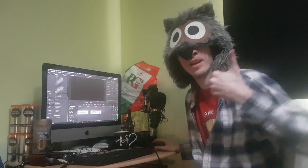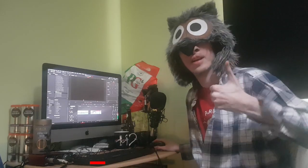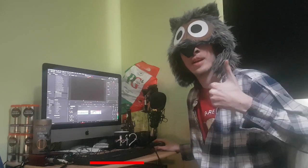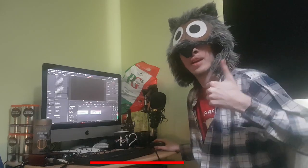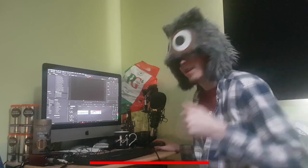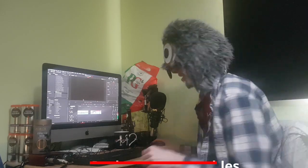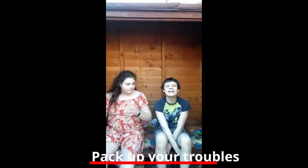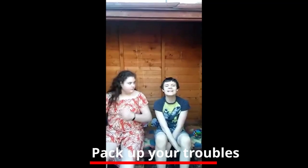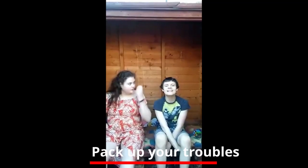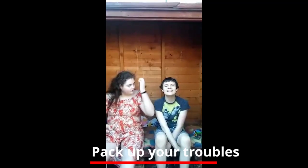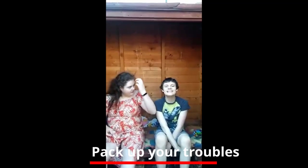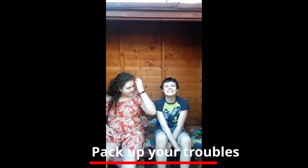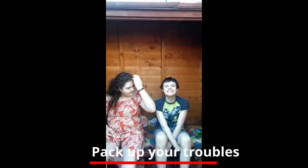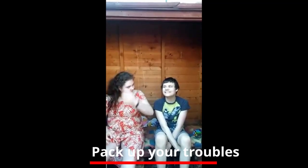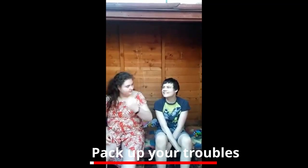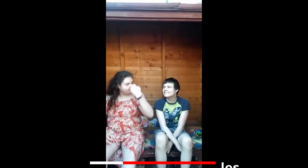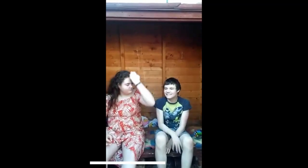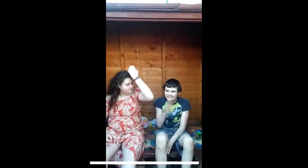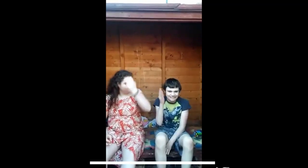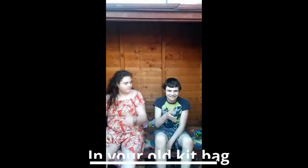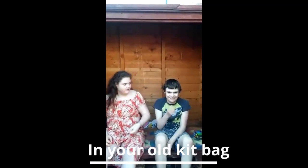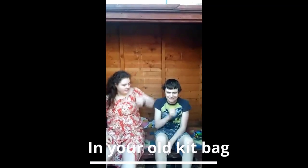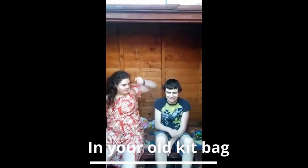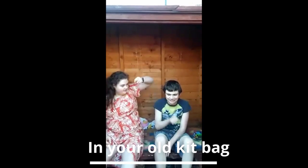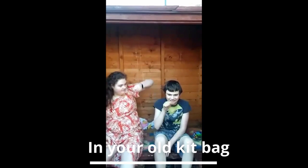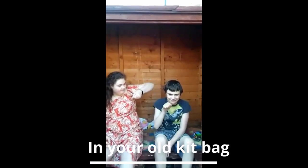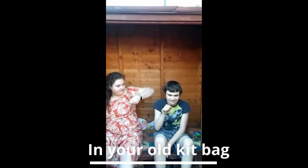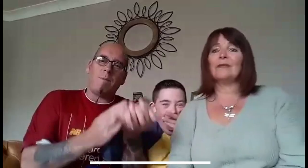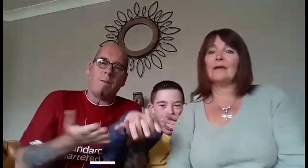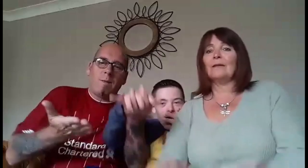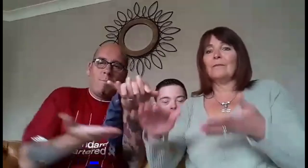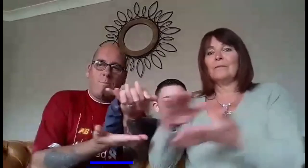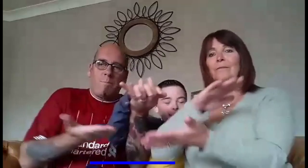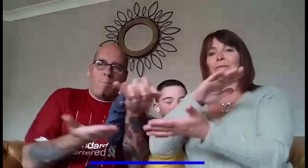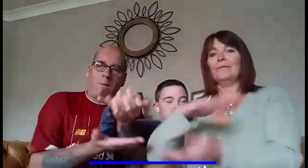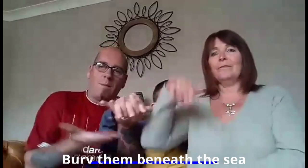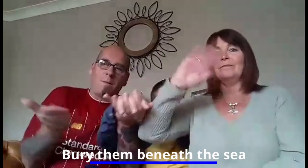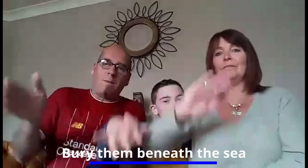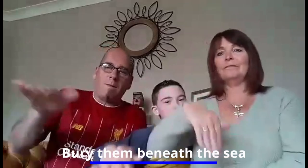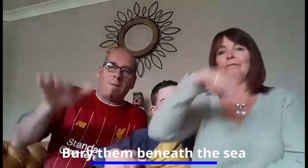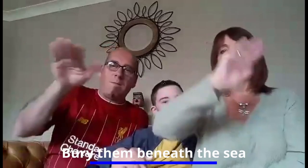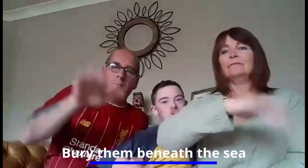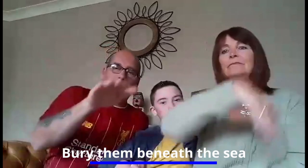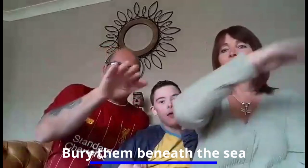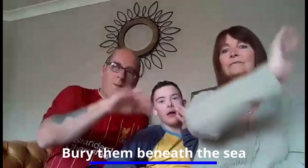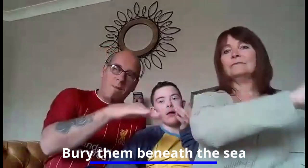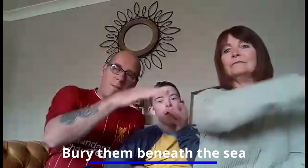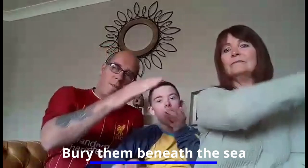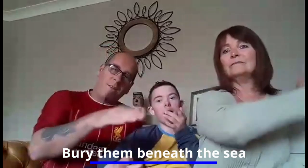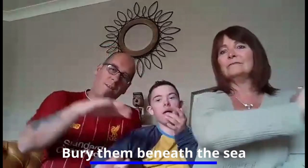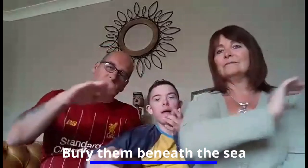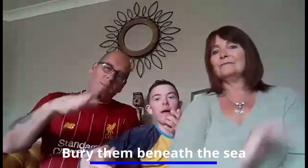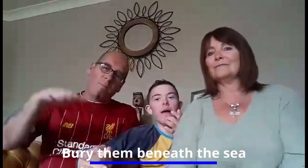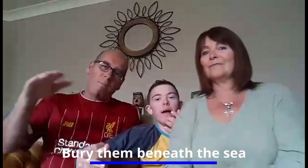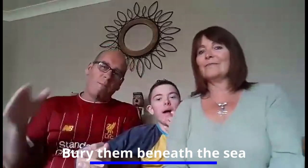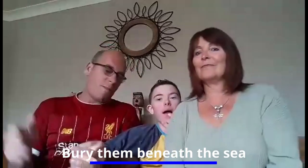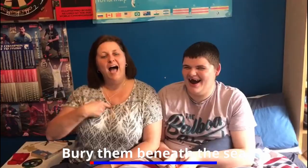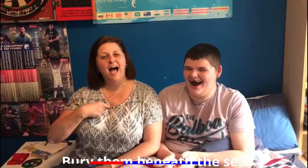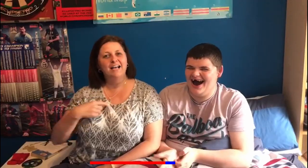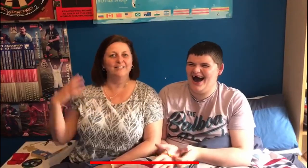Crack up your troubles in your own kid's bag And buried underneath the sea I